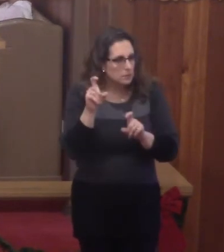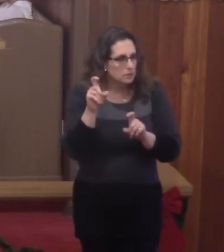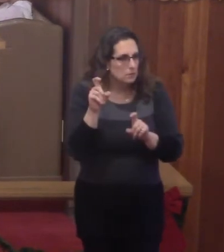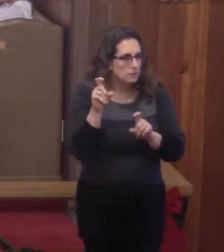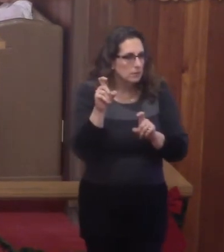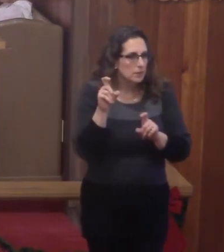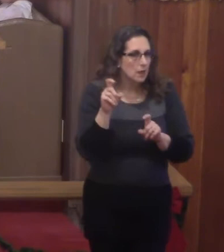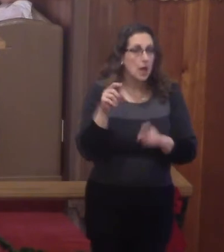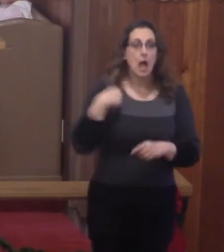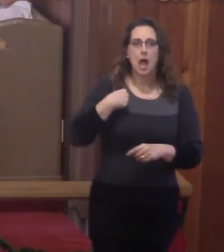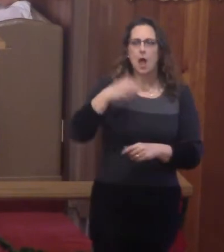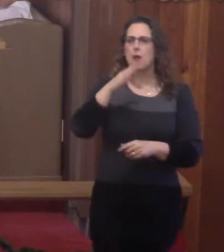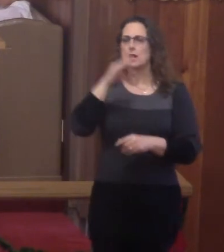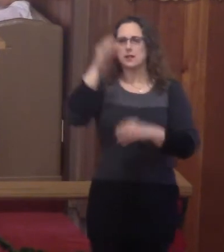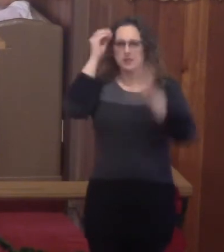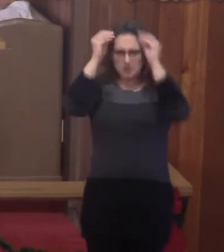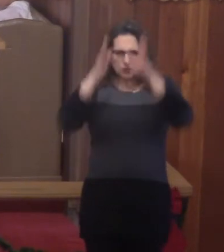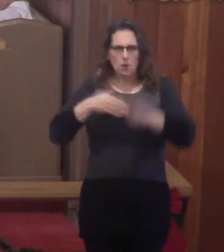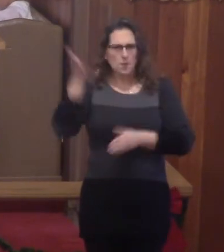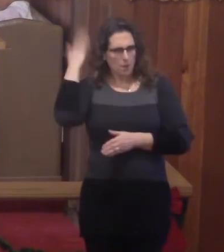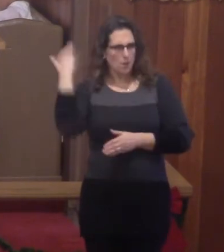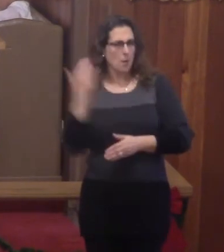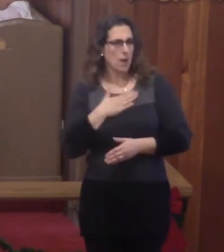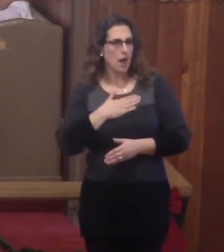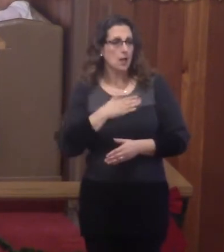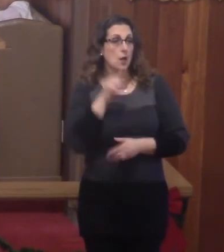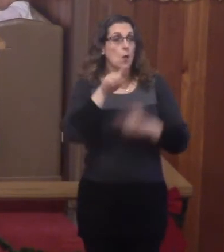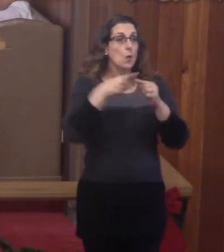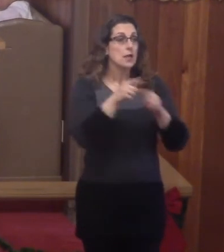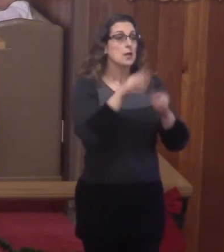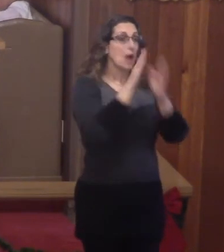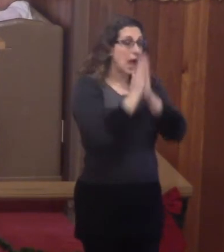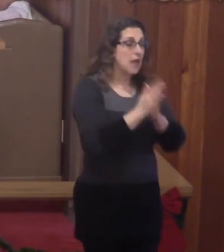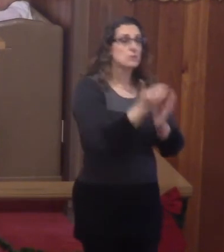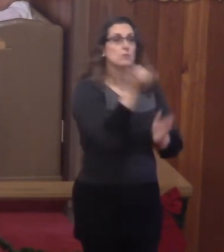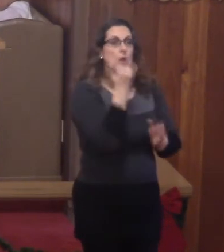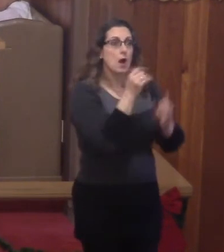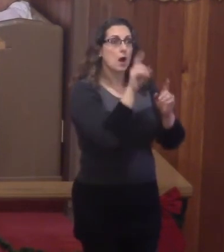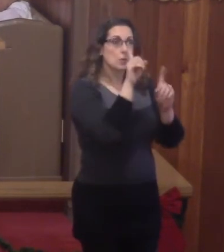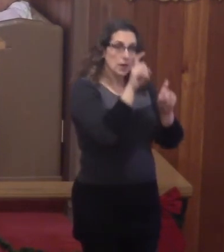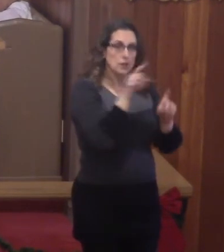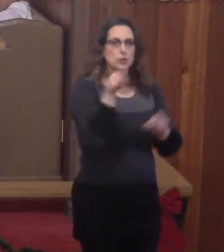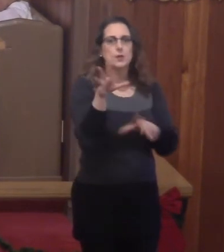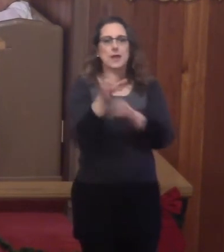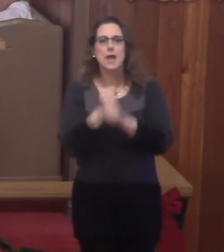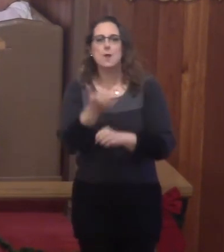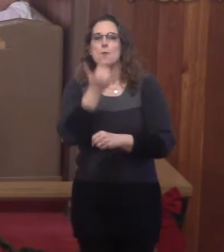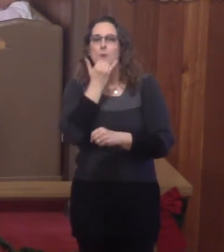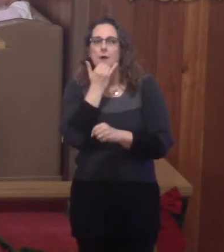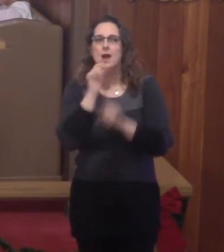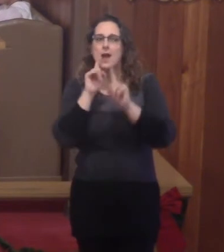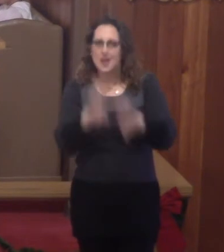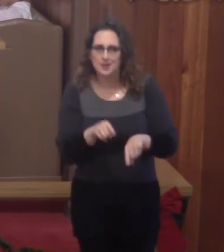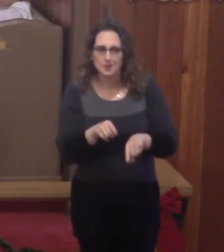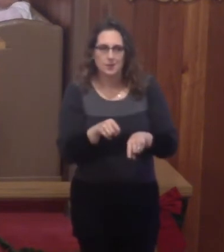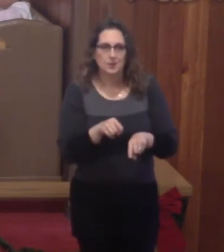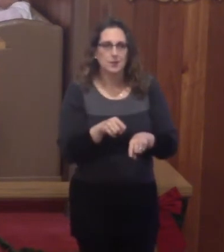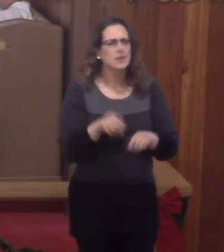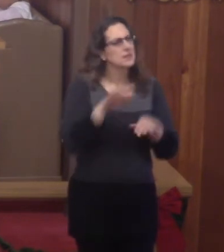old professor of mine used to say, when you ask the wrong question, you get the wrong answer. Usually people ask,